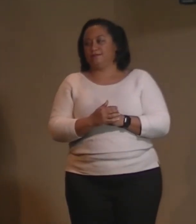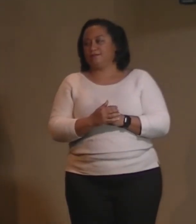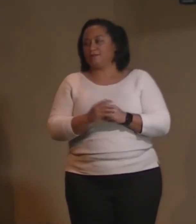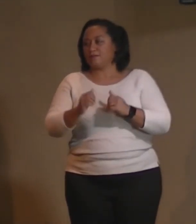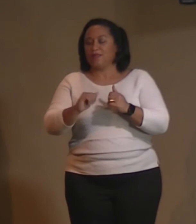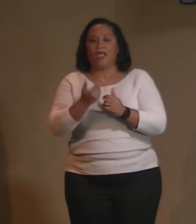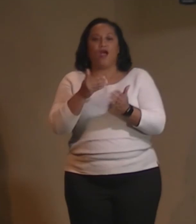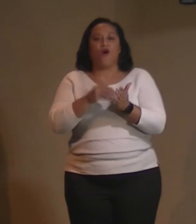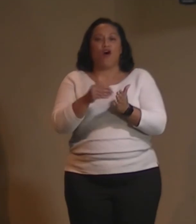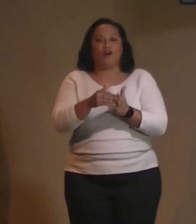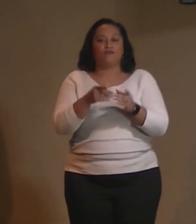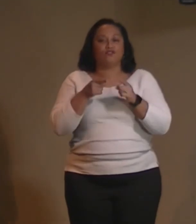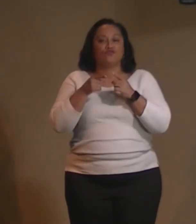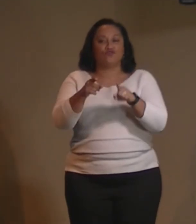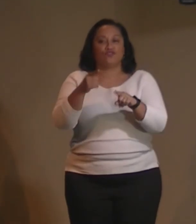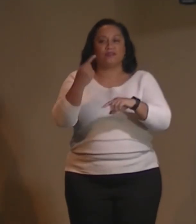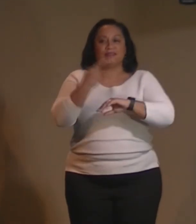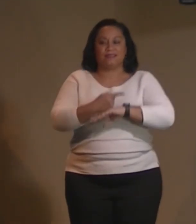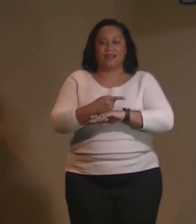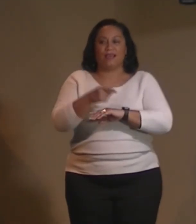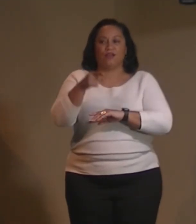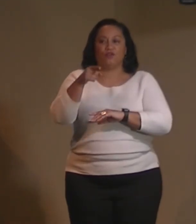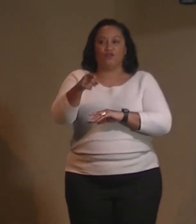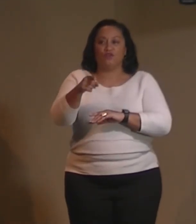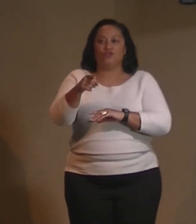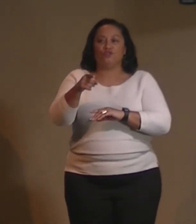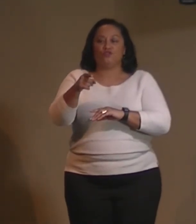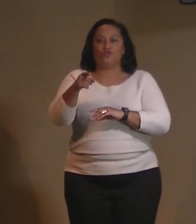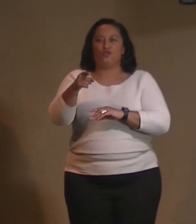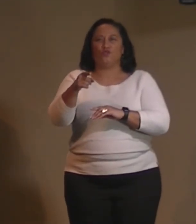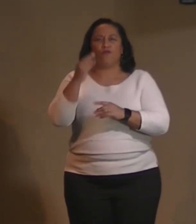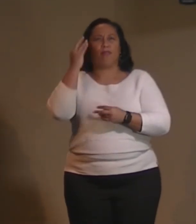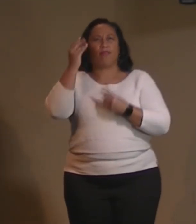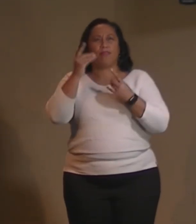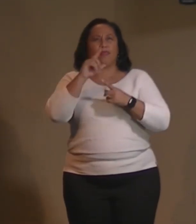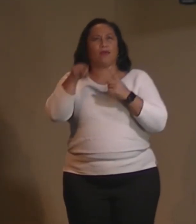How often during the day do you re-acclimate yourself to truth?